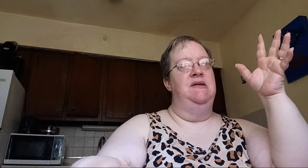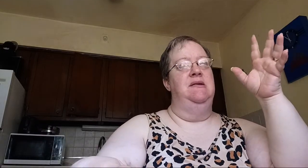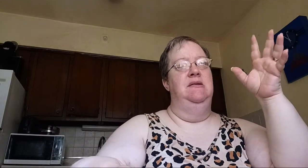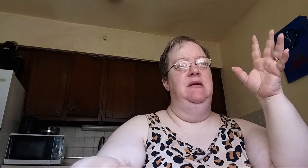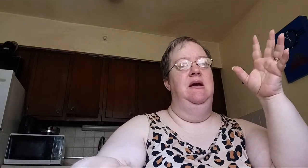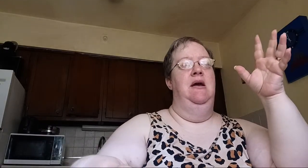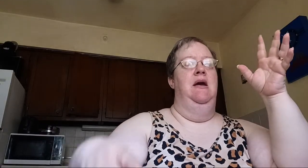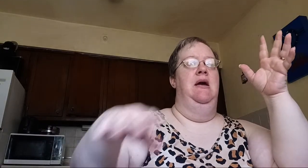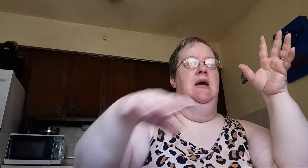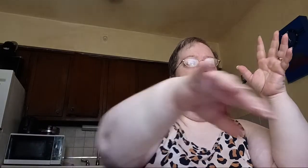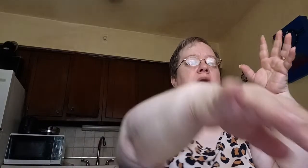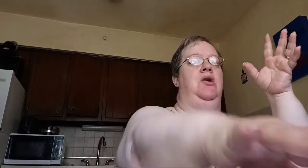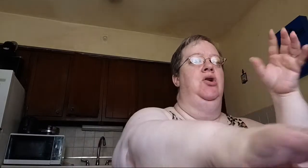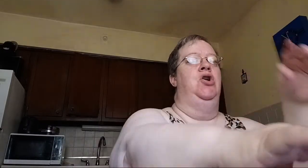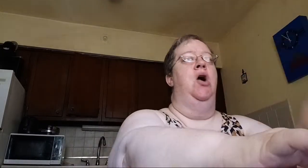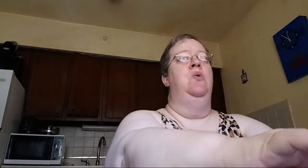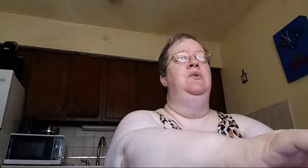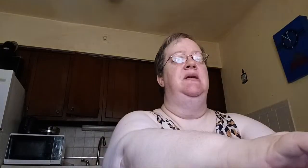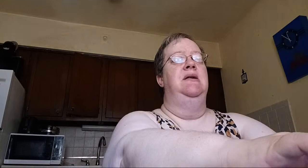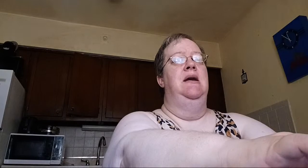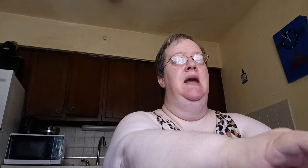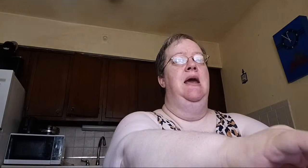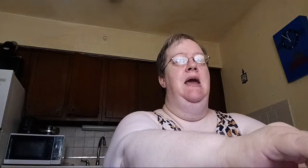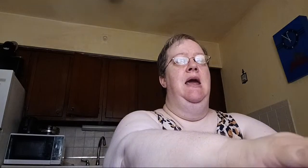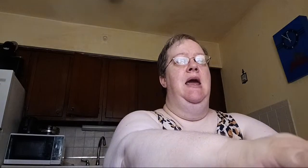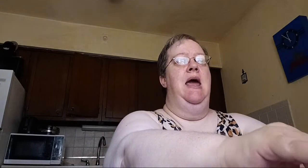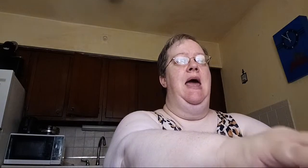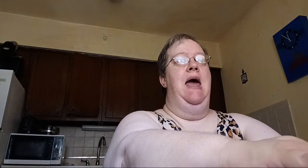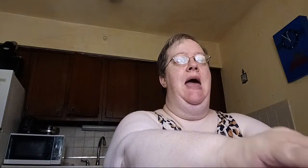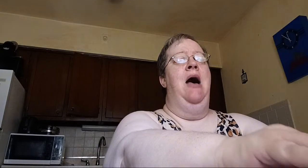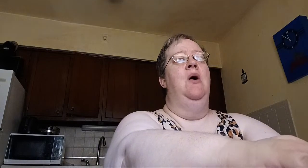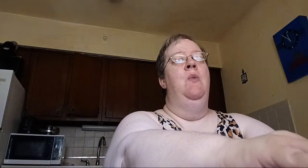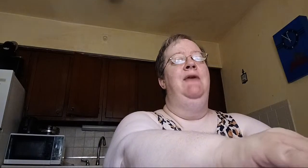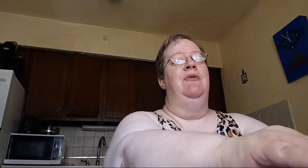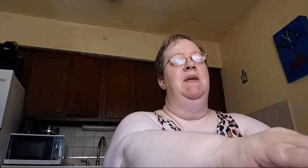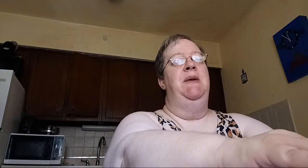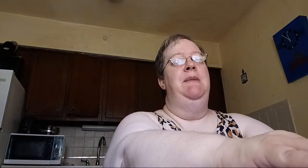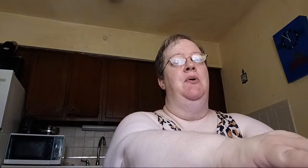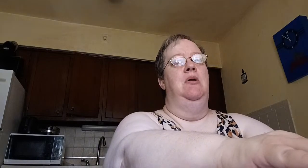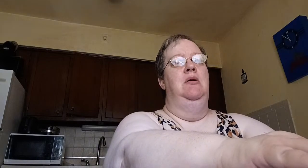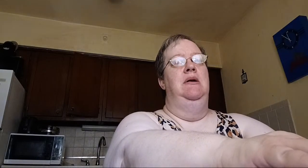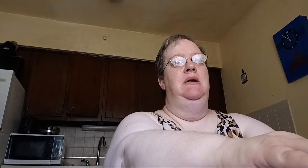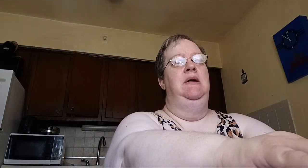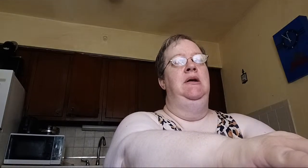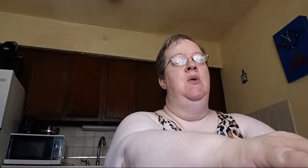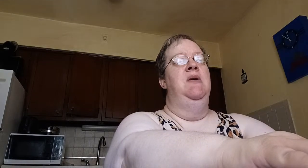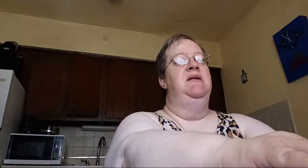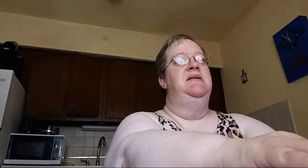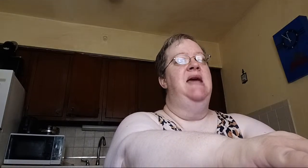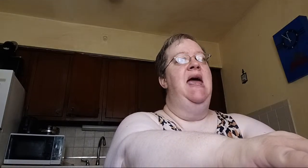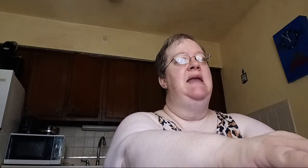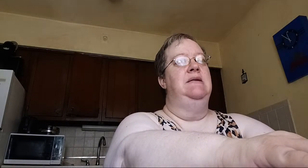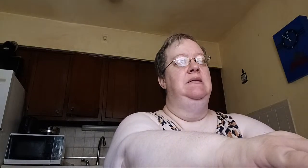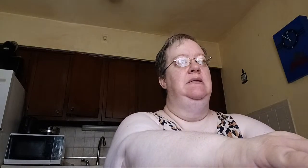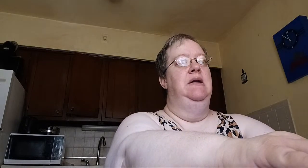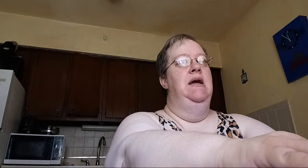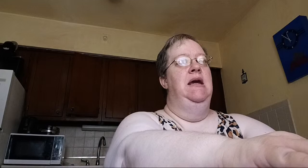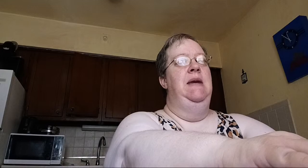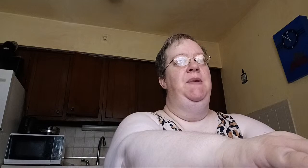goes out away from the people, you know, with his tent. He pitches